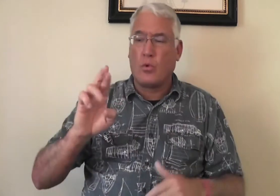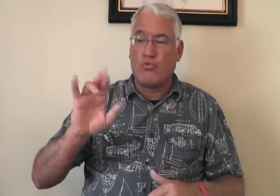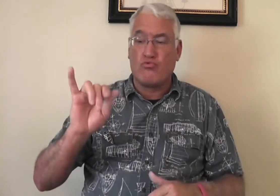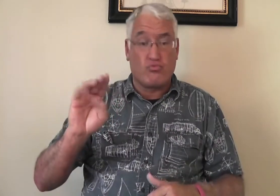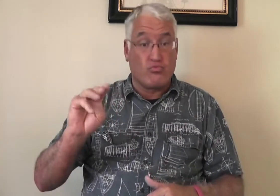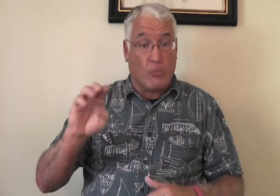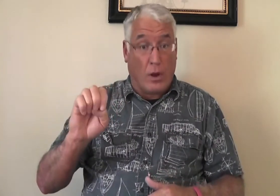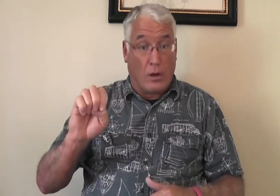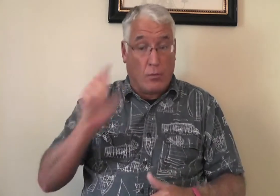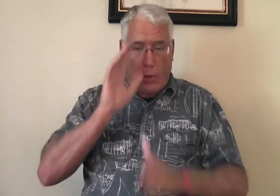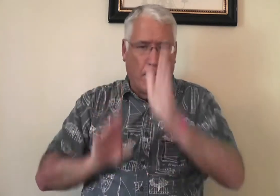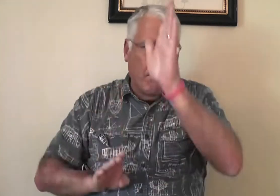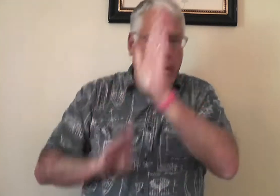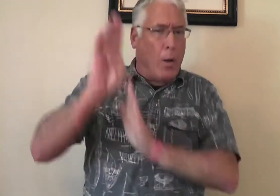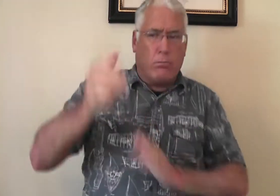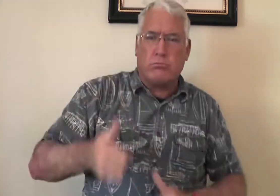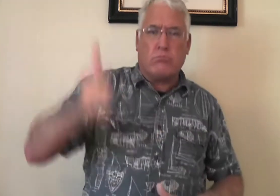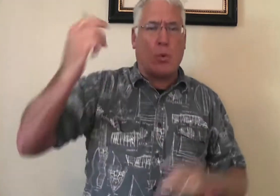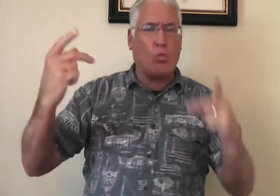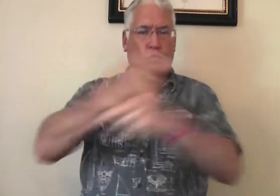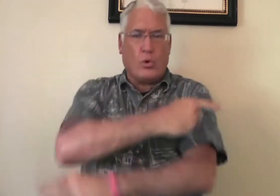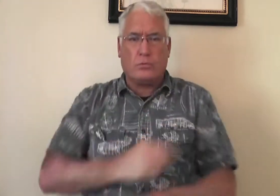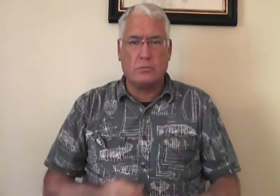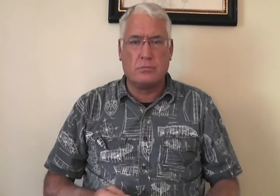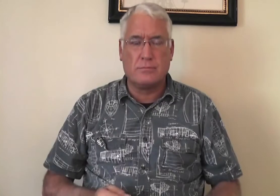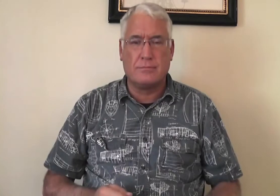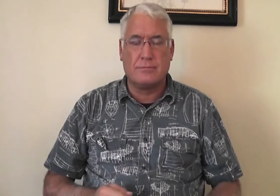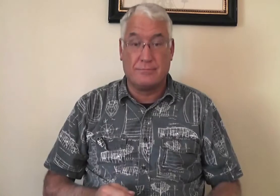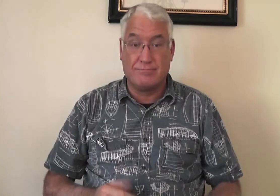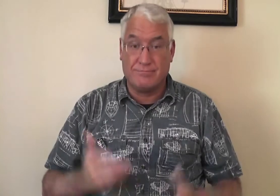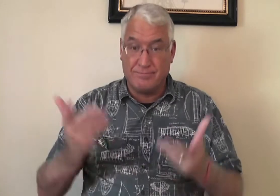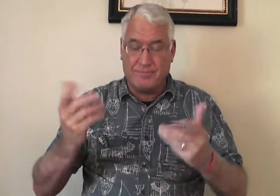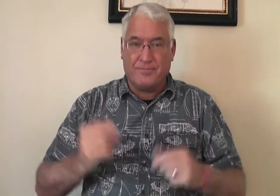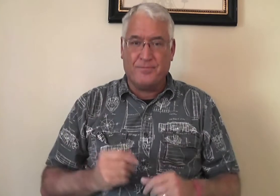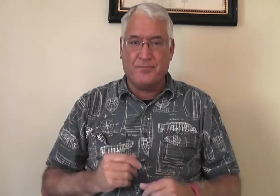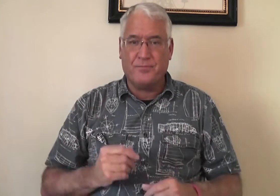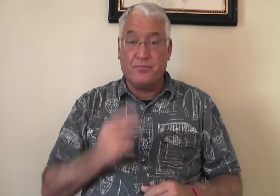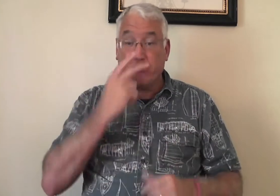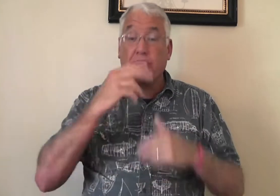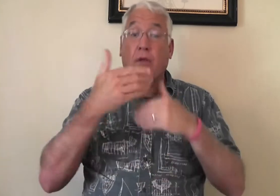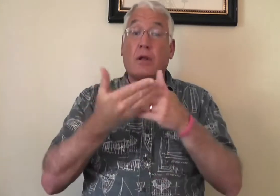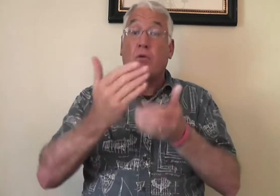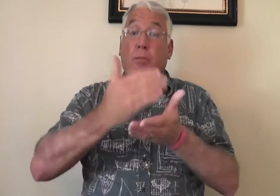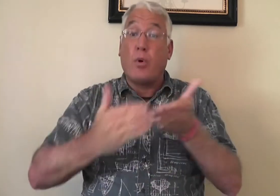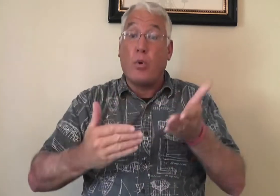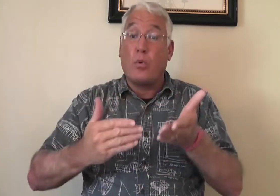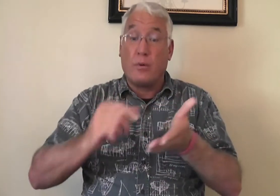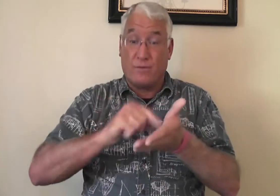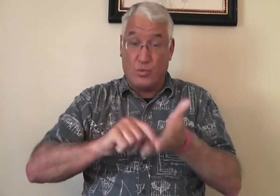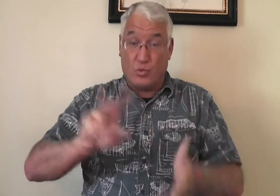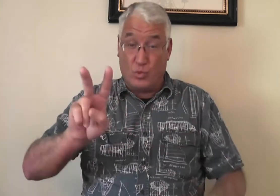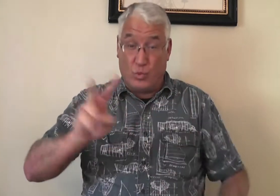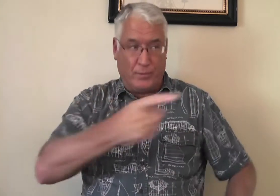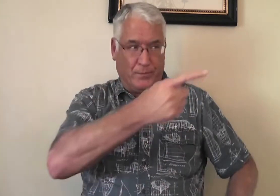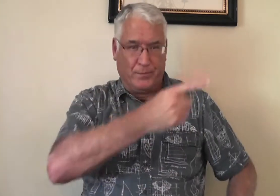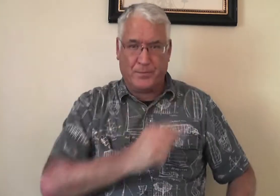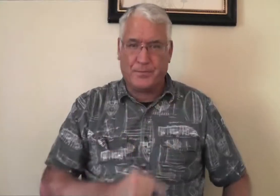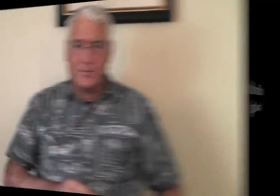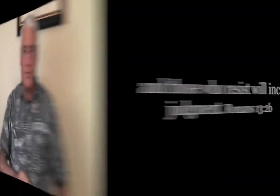rule, well, the crime rate would go sky high. It would be much worse. Let's look at the next part of verse two.